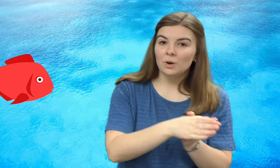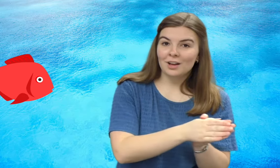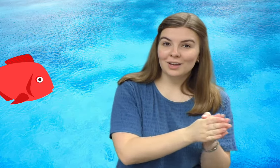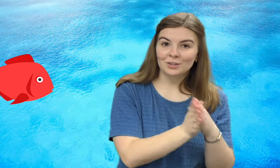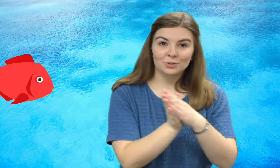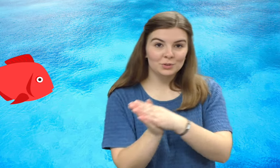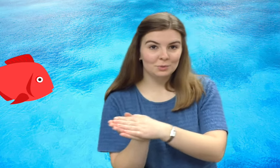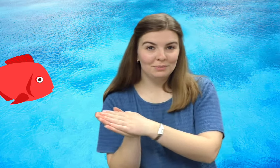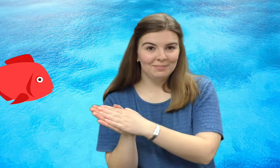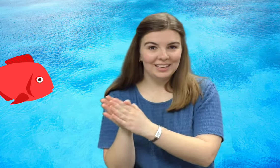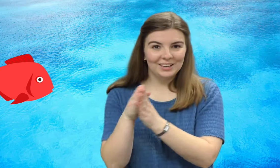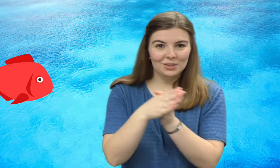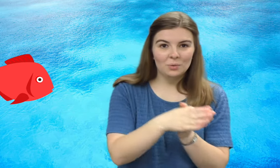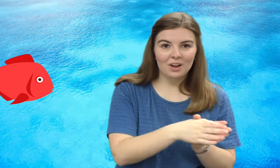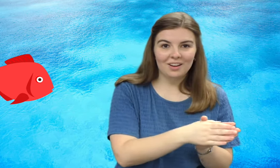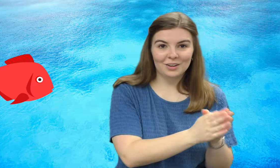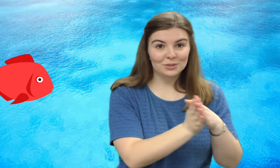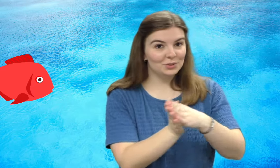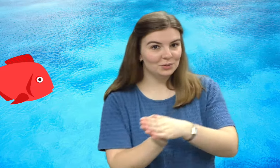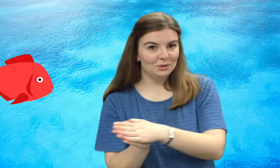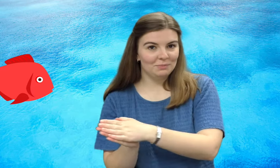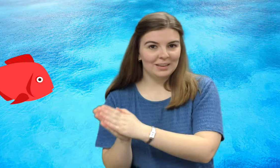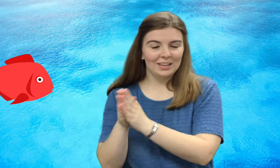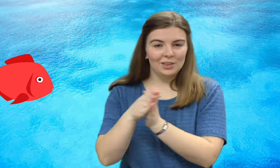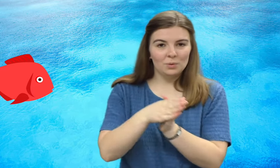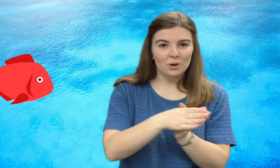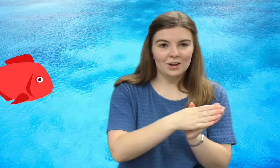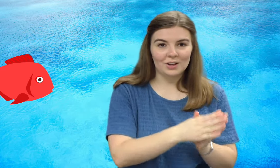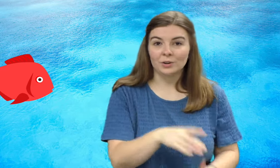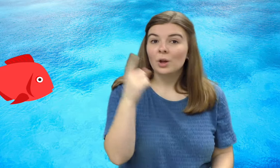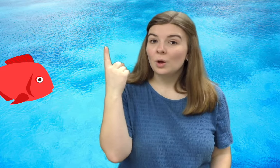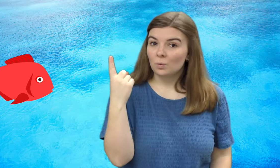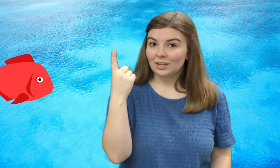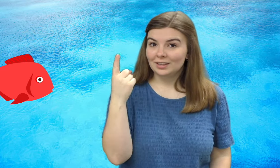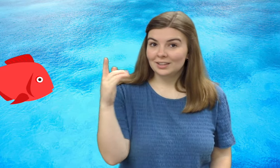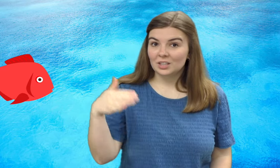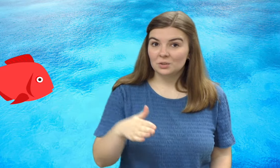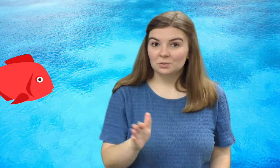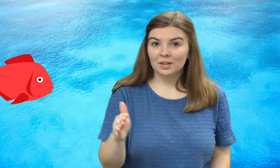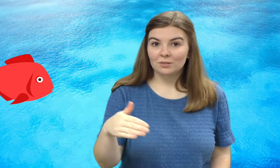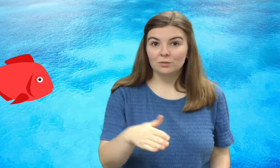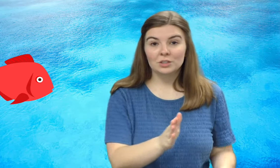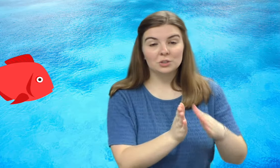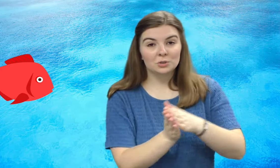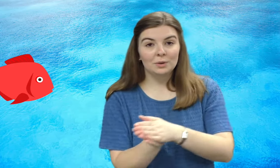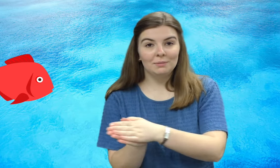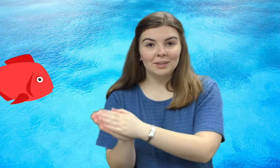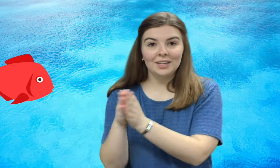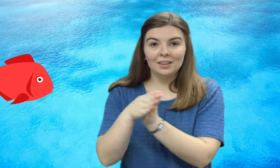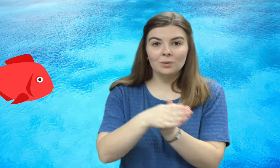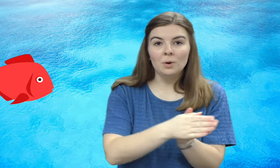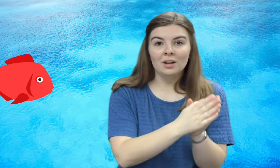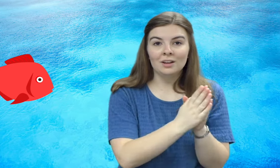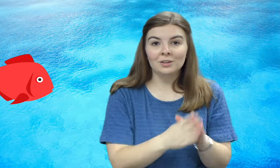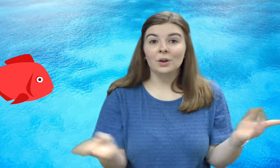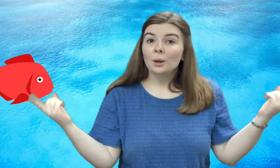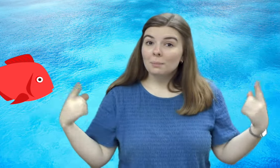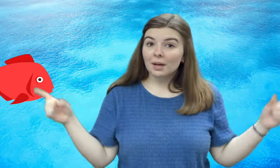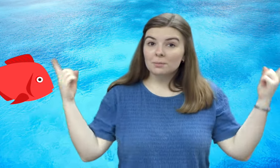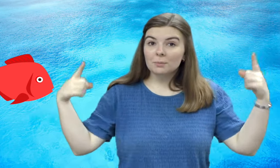water, swimming in the water, swimming in the water. One little red fish swimming in the water, bubble